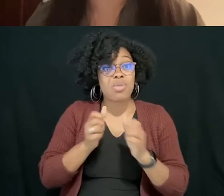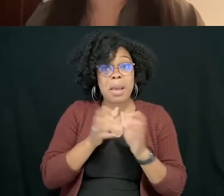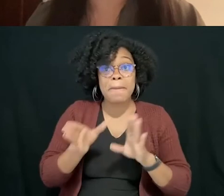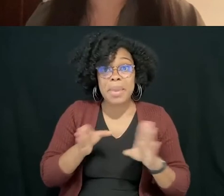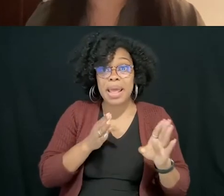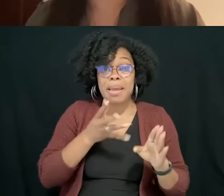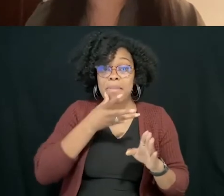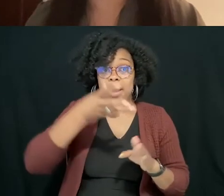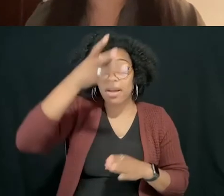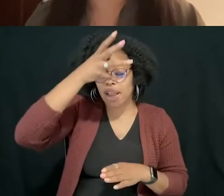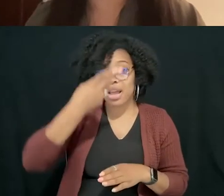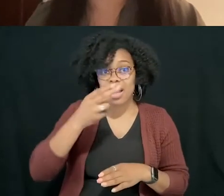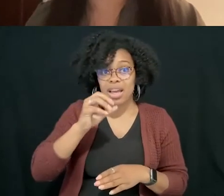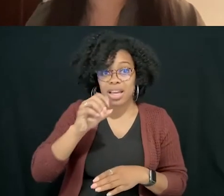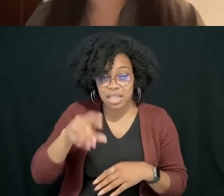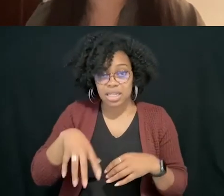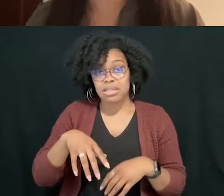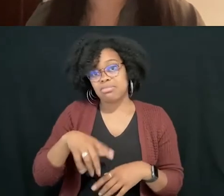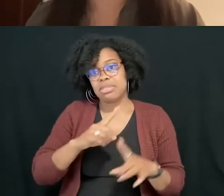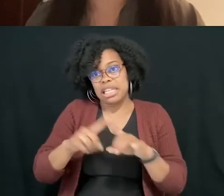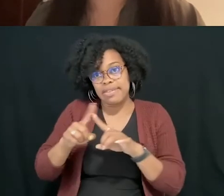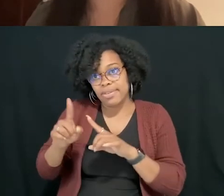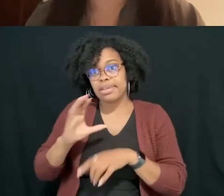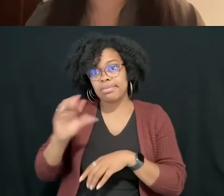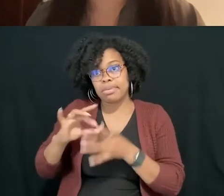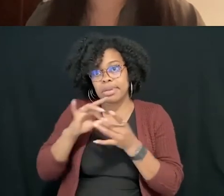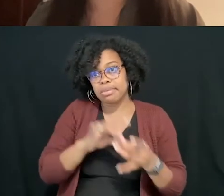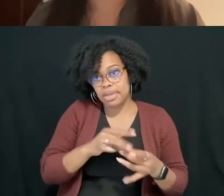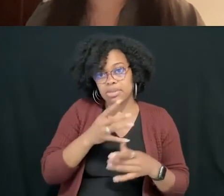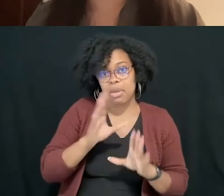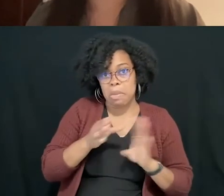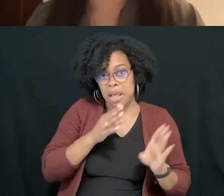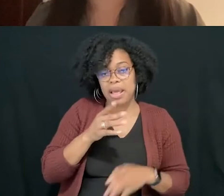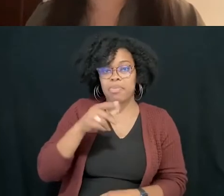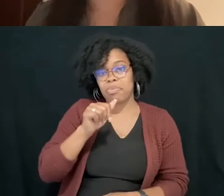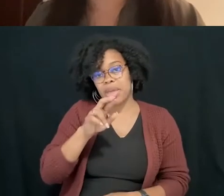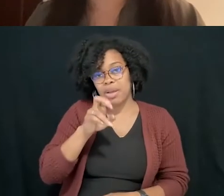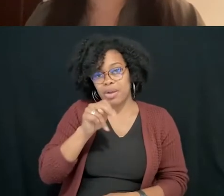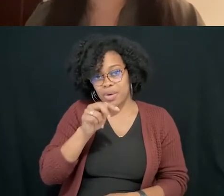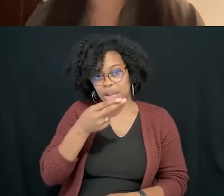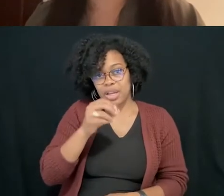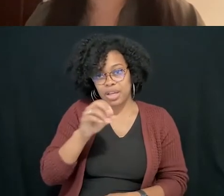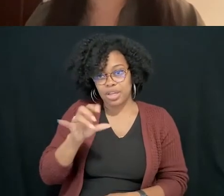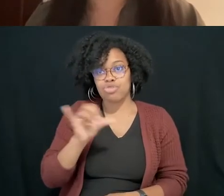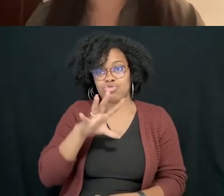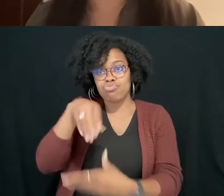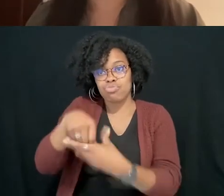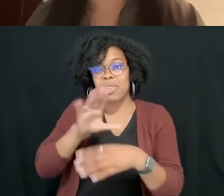affiliates of Planned Parenthood by advocates for youth and integrated into their parent education workshops. So